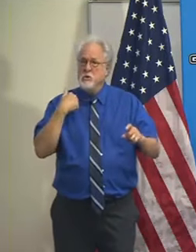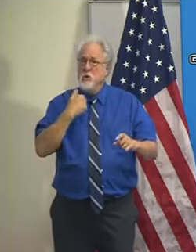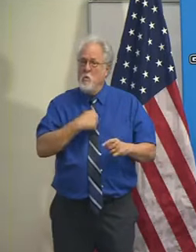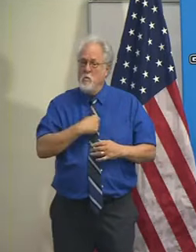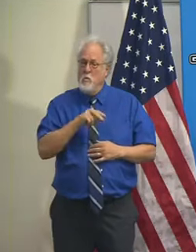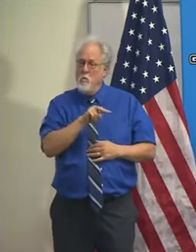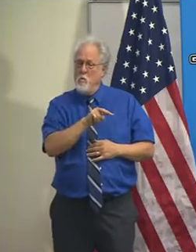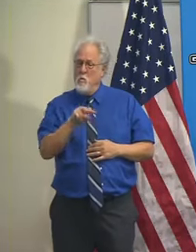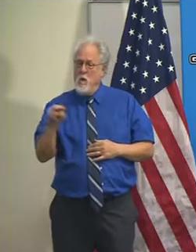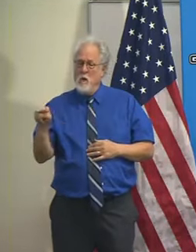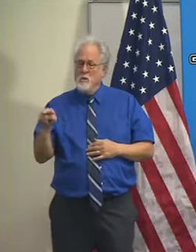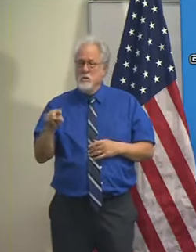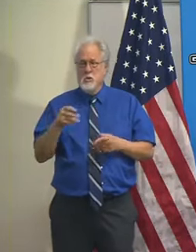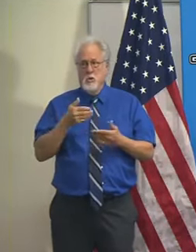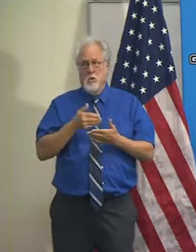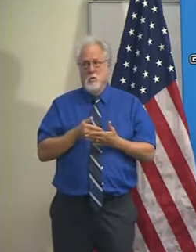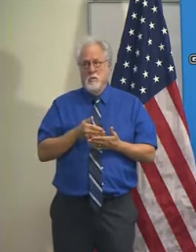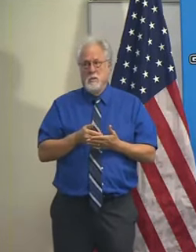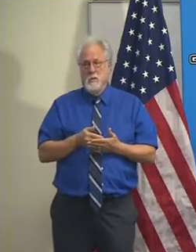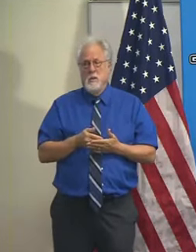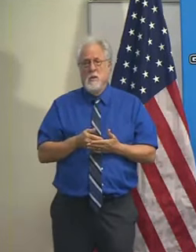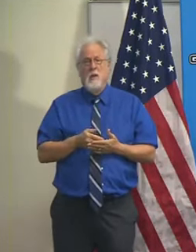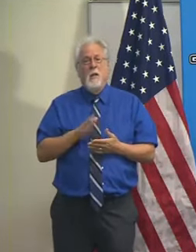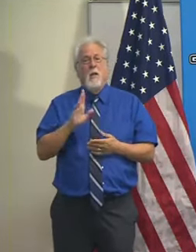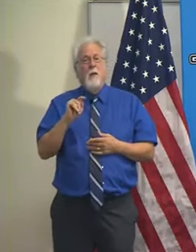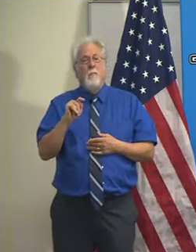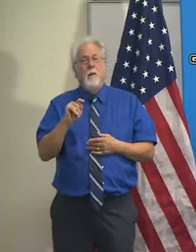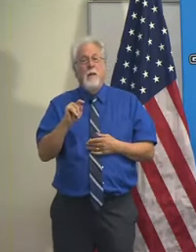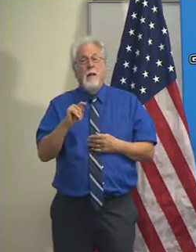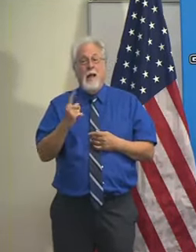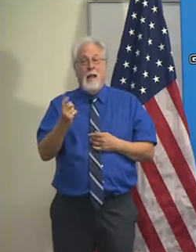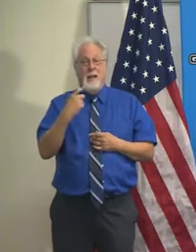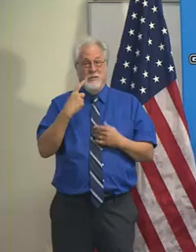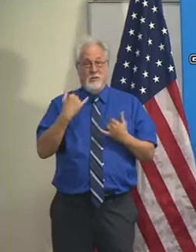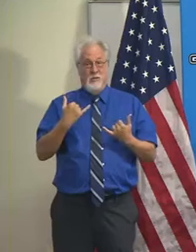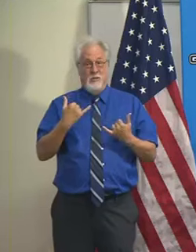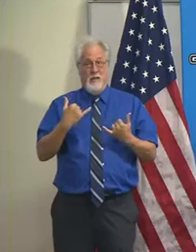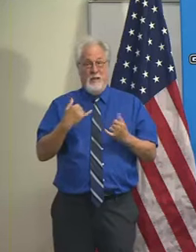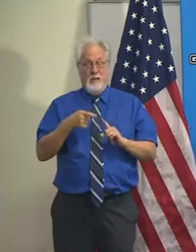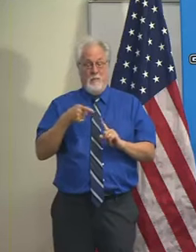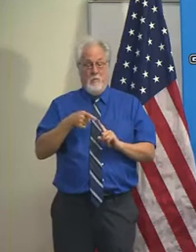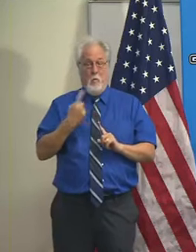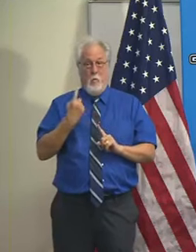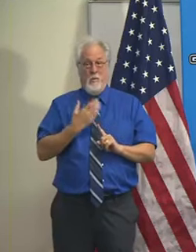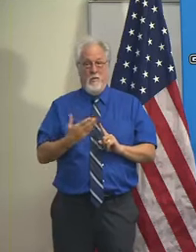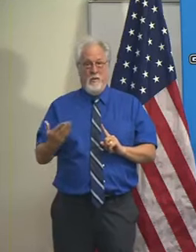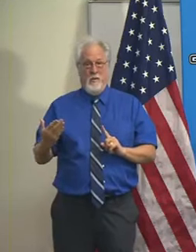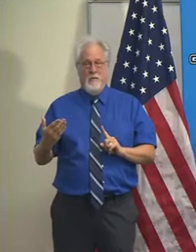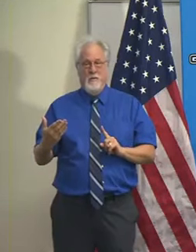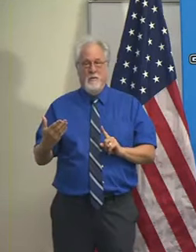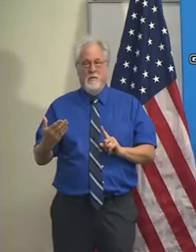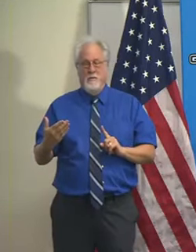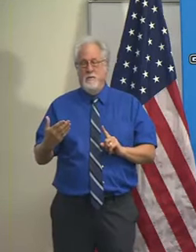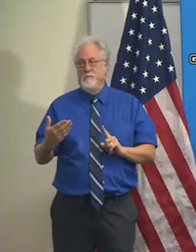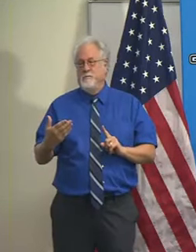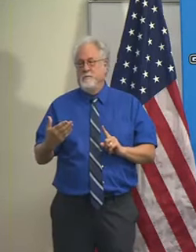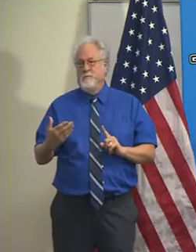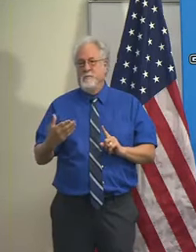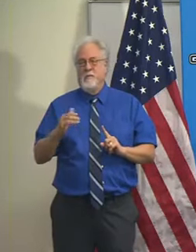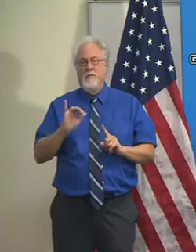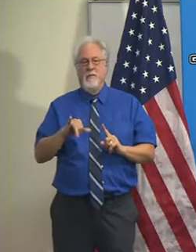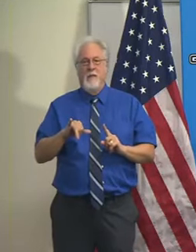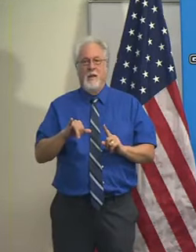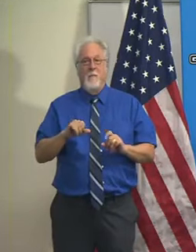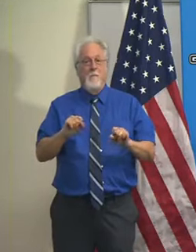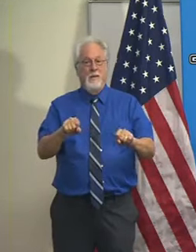watching very, very closely. But if you just asked me today to pinpoint one thing, it would be the